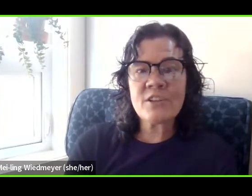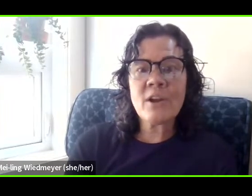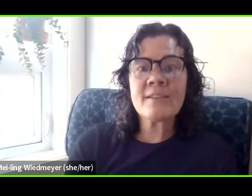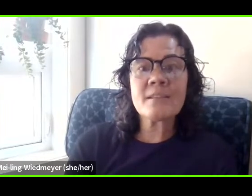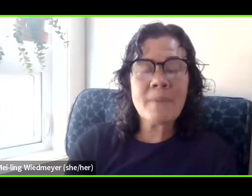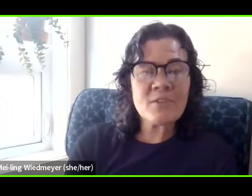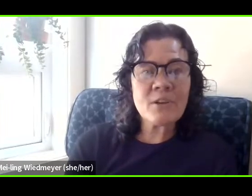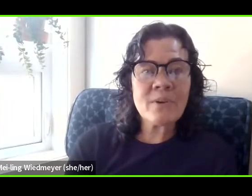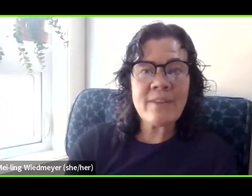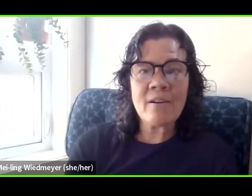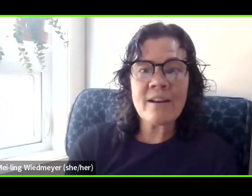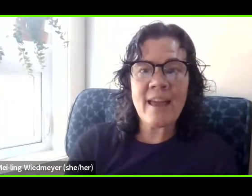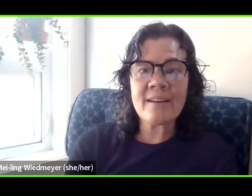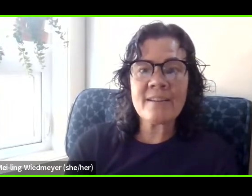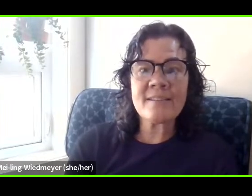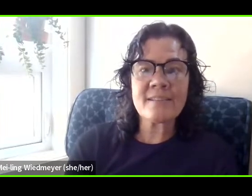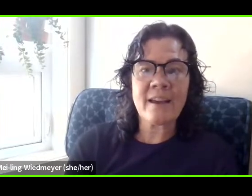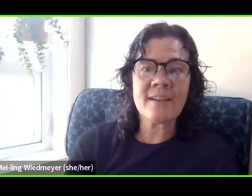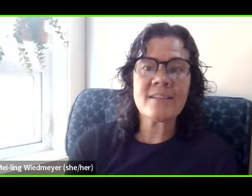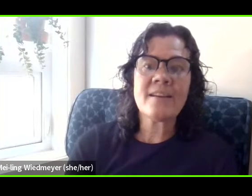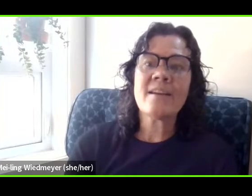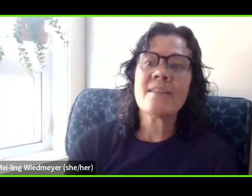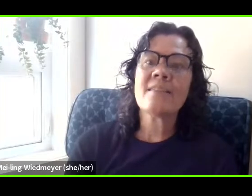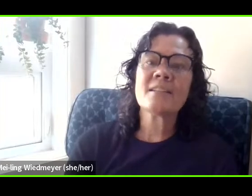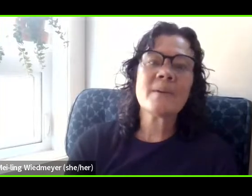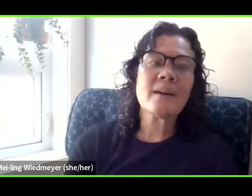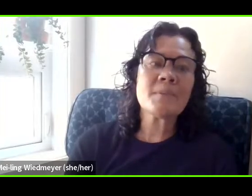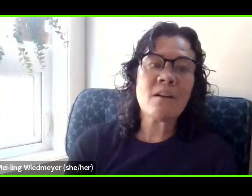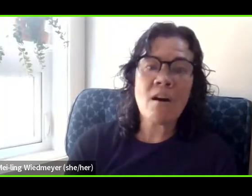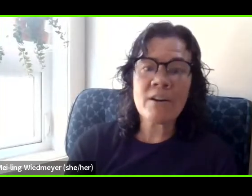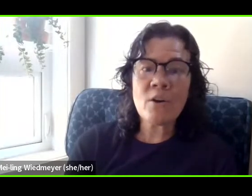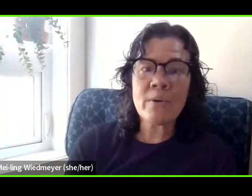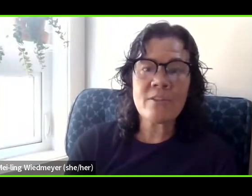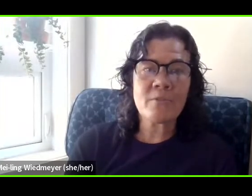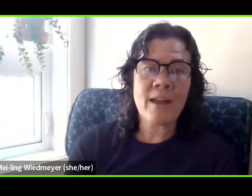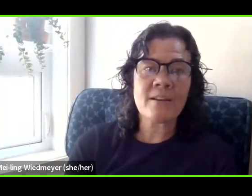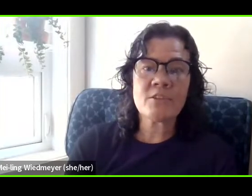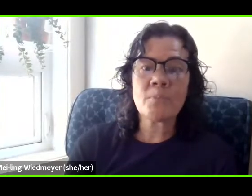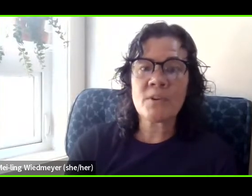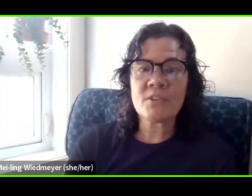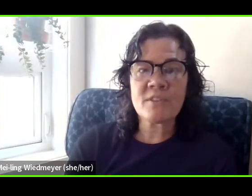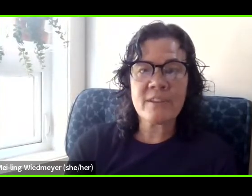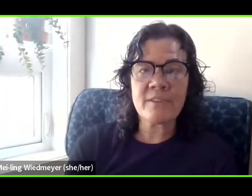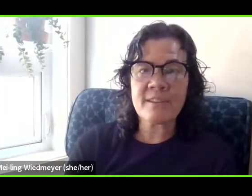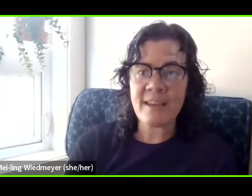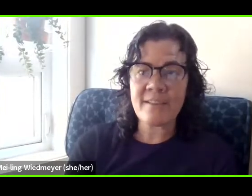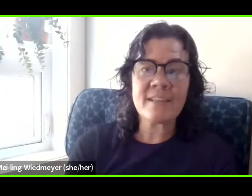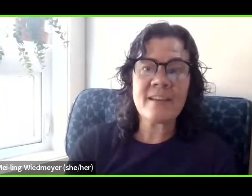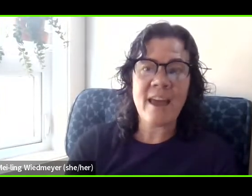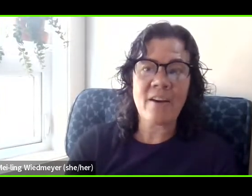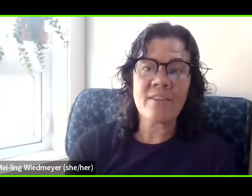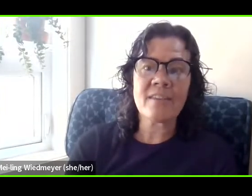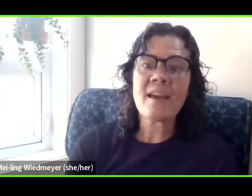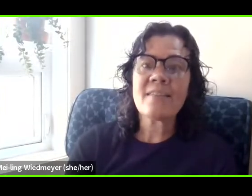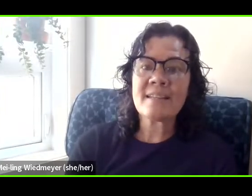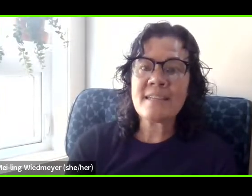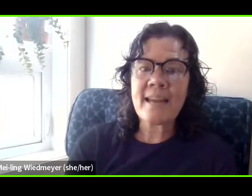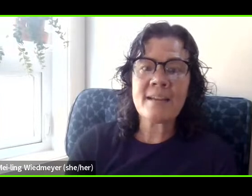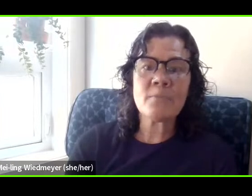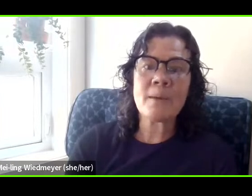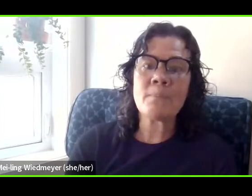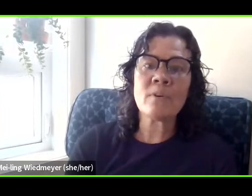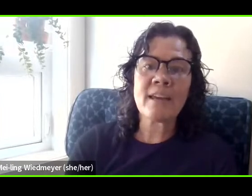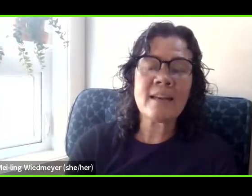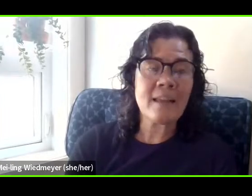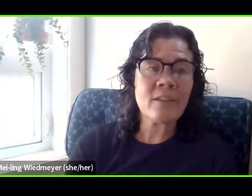Incarceration, especially without an end in sight, thus becomes an ongoing threat to personal safety and health that